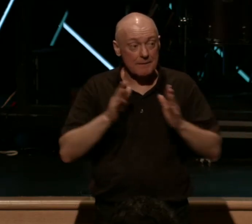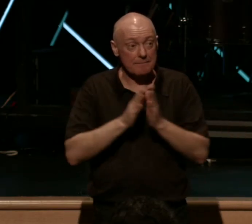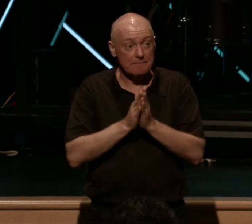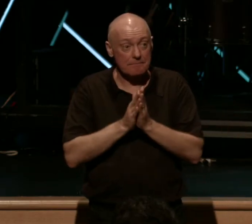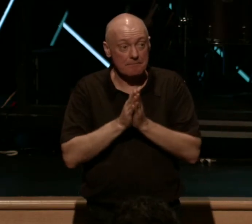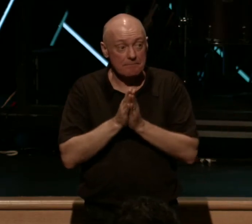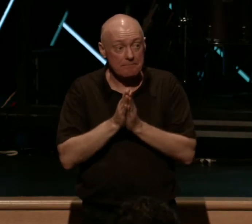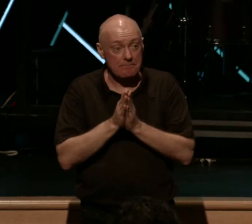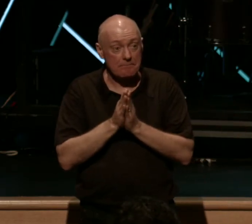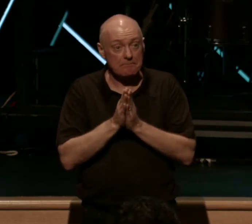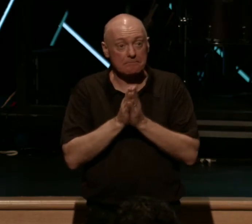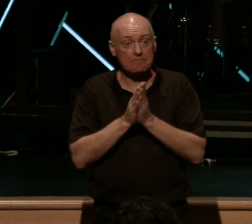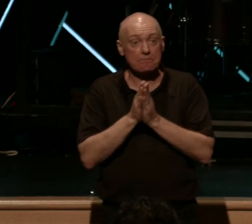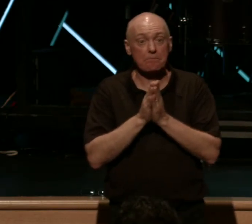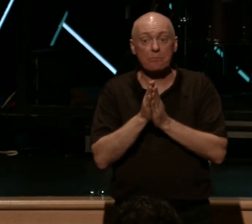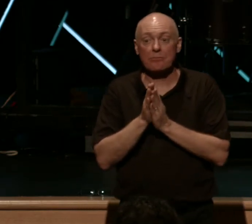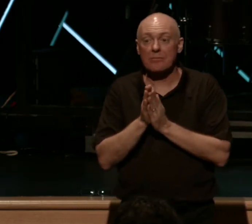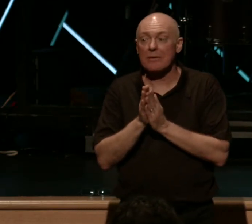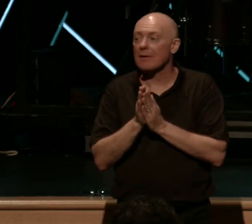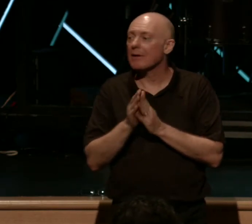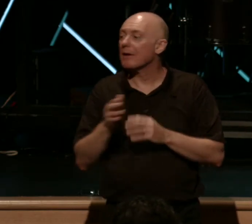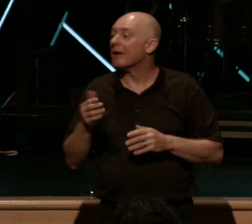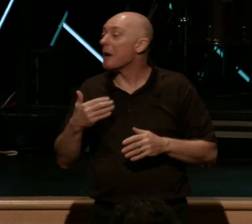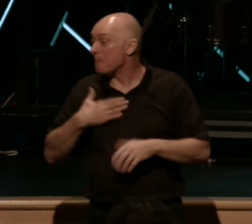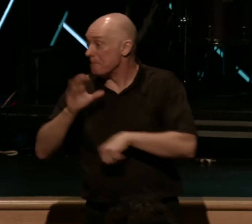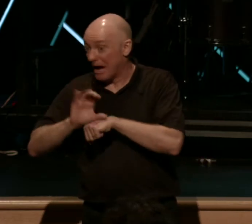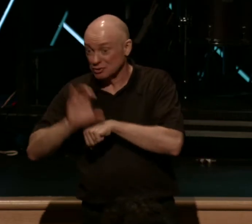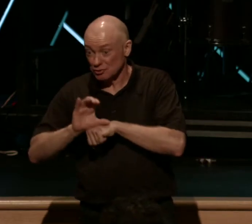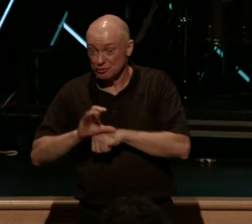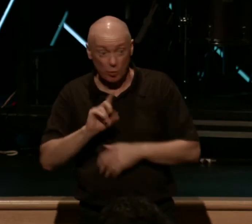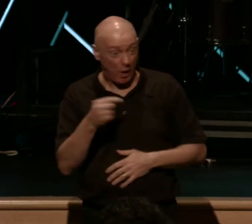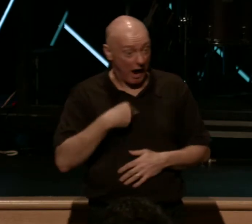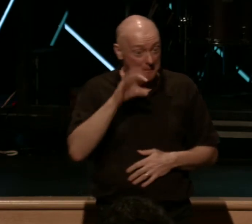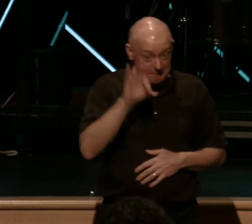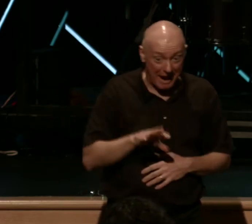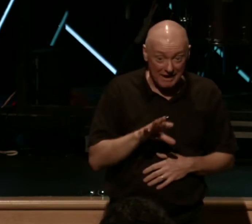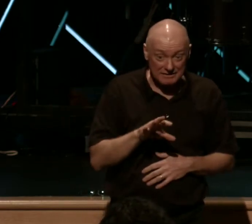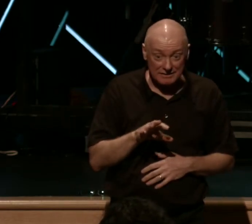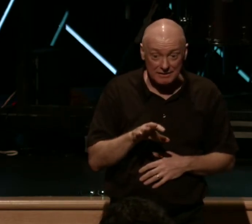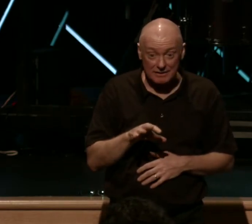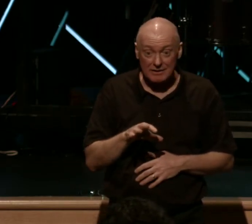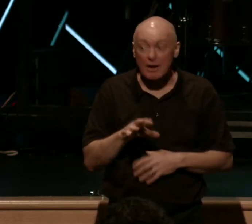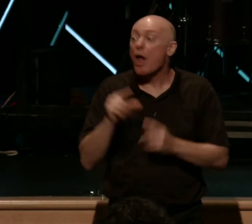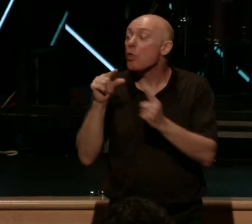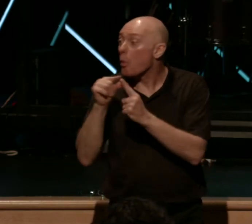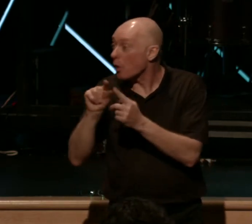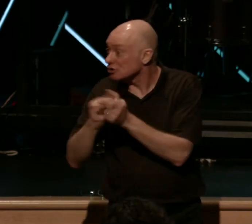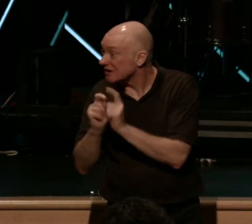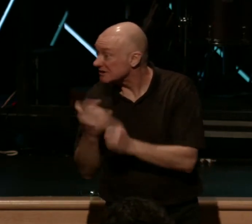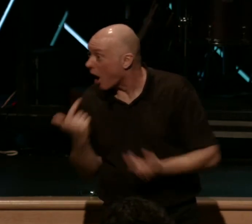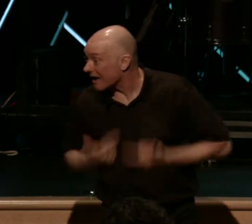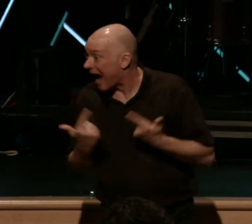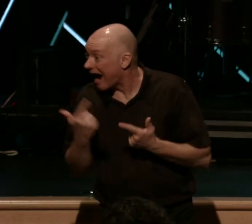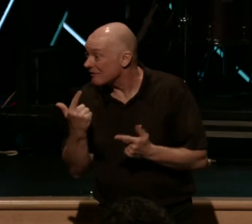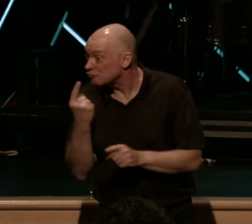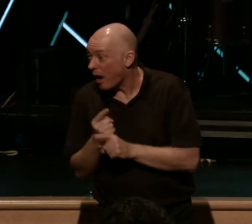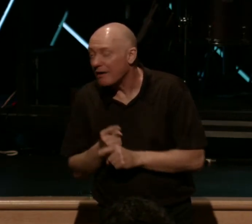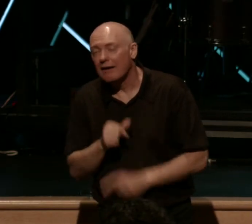to say word at Long Hollow, the church I have the privilege of pastoring, because we know it's the word that changes our lives, right? Not funny stories, not